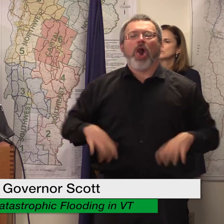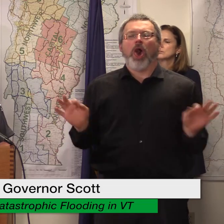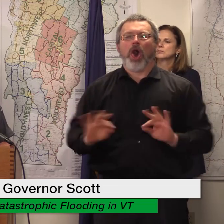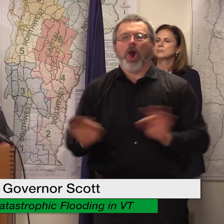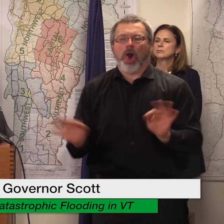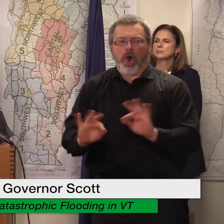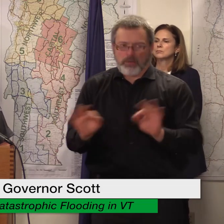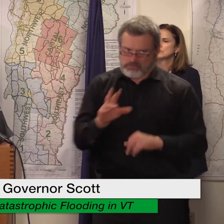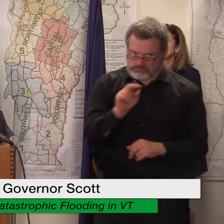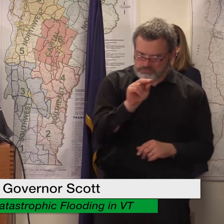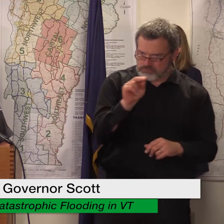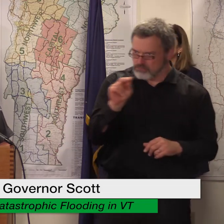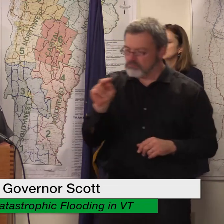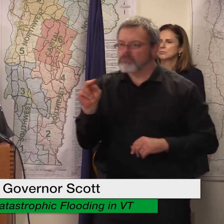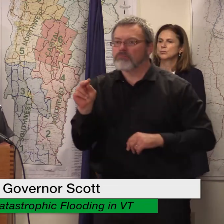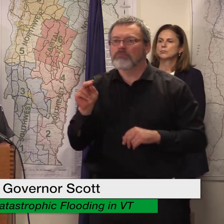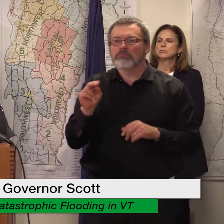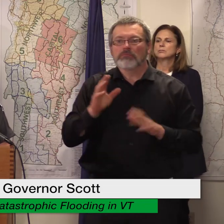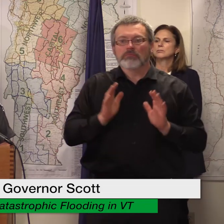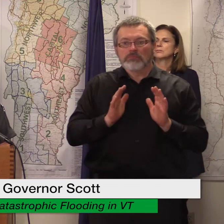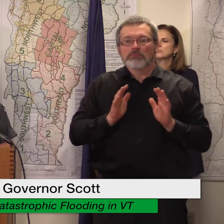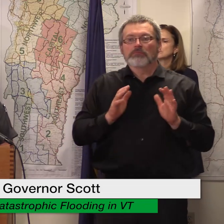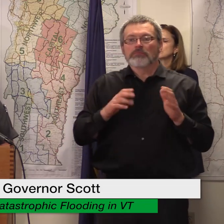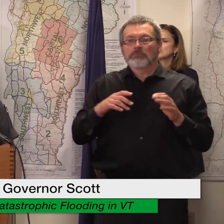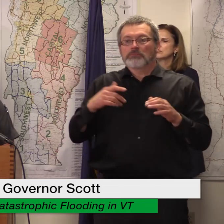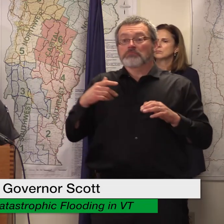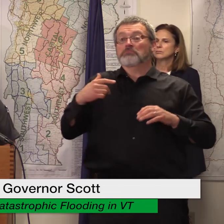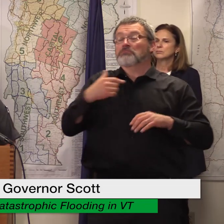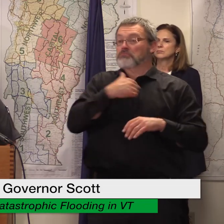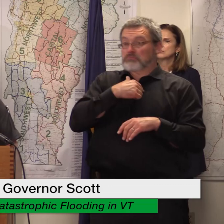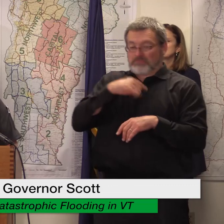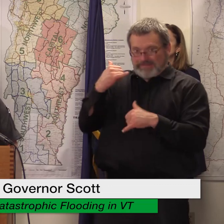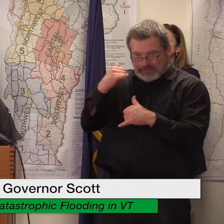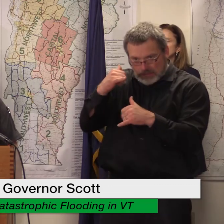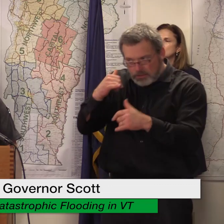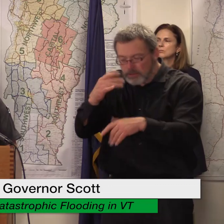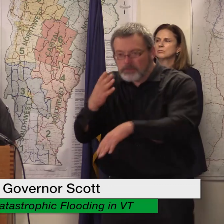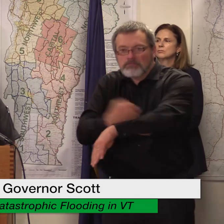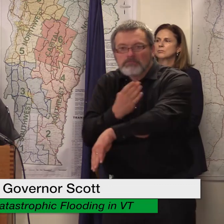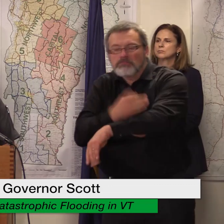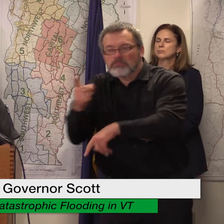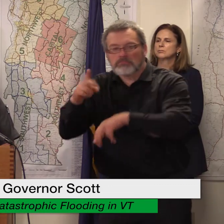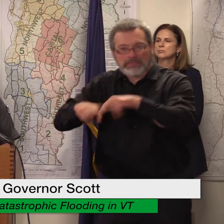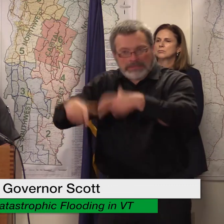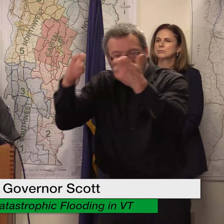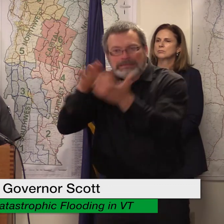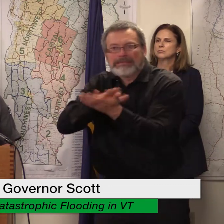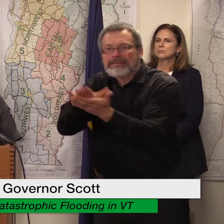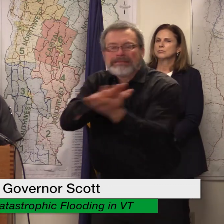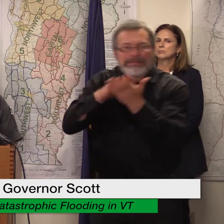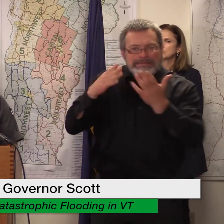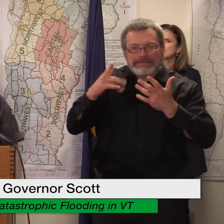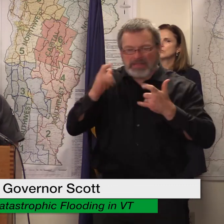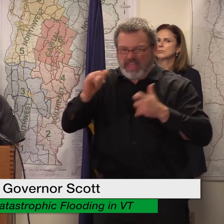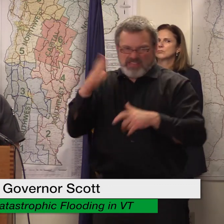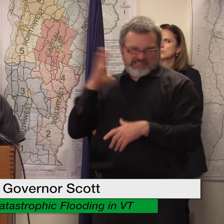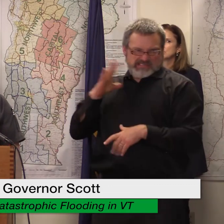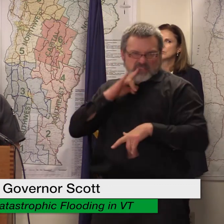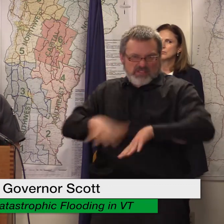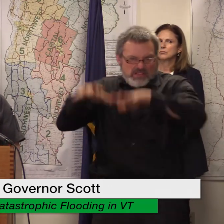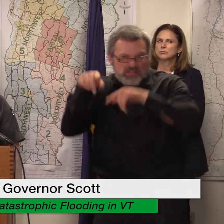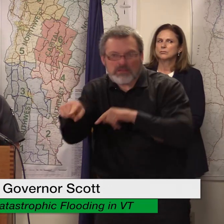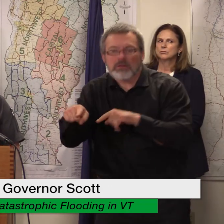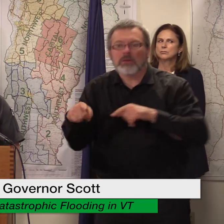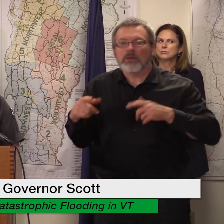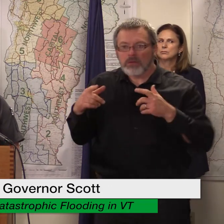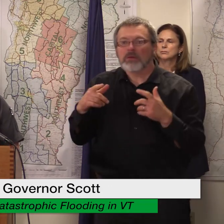buildings clean and dry remains a high priority communities are using a variety of strategies to remove debris from the right-of-way